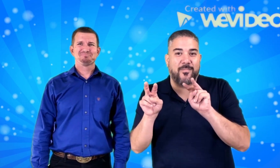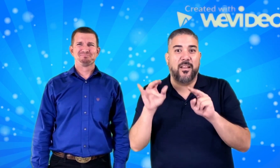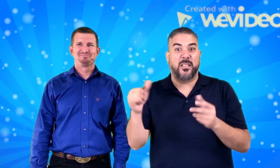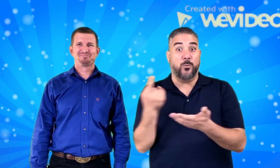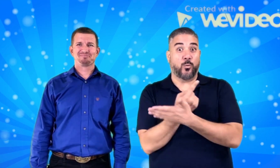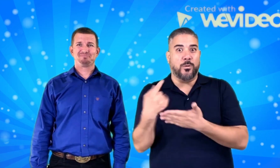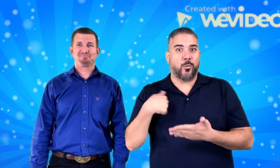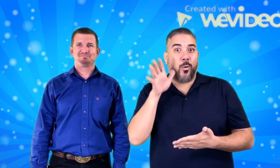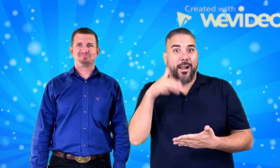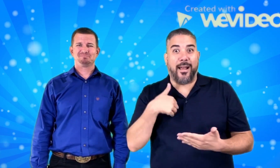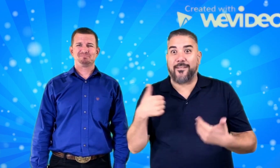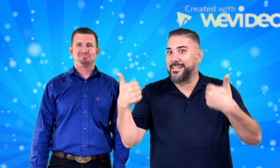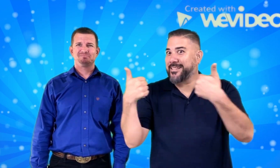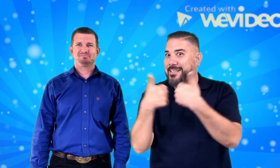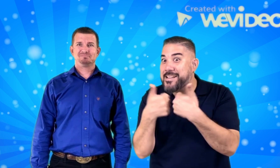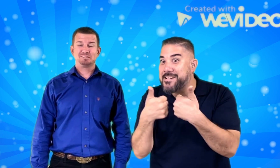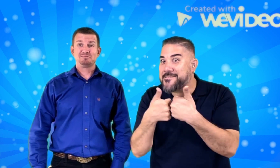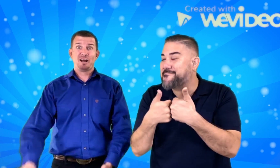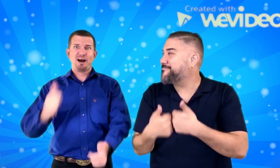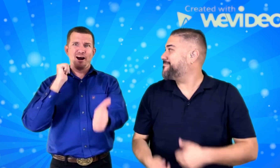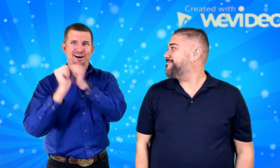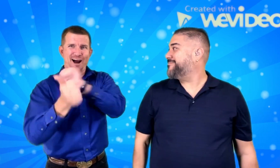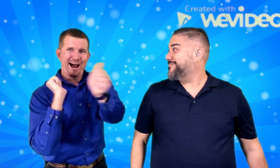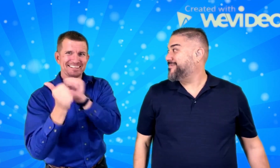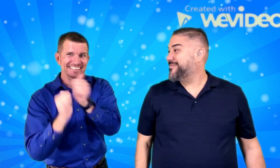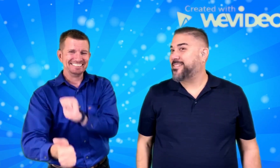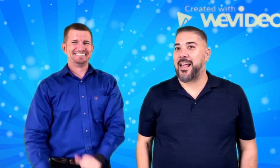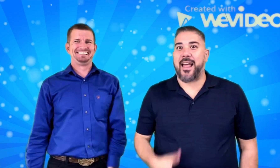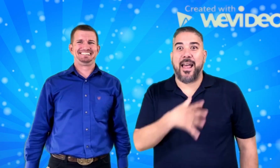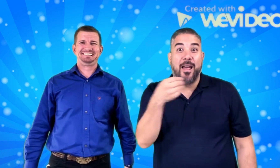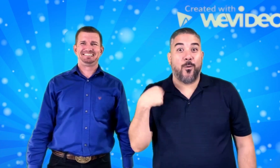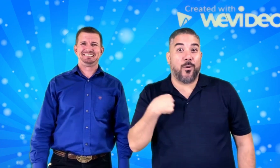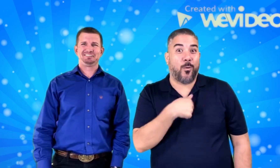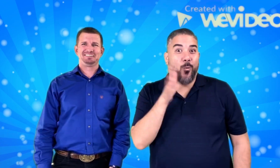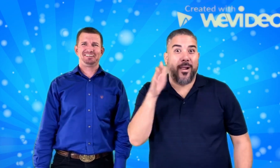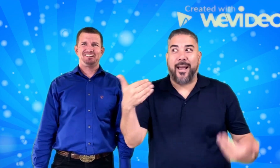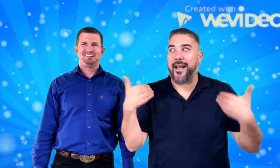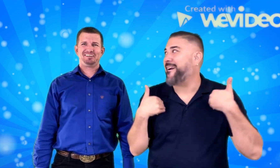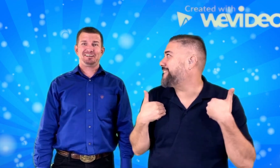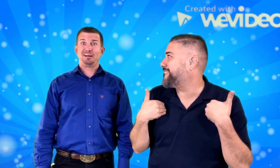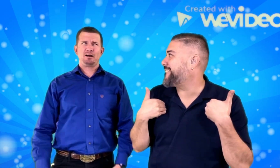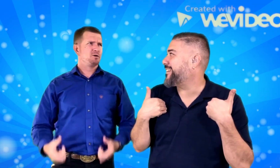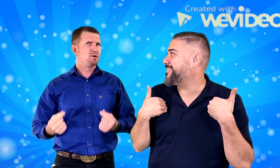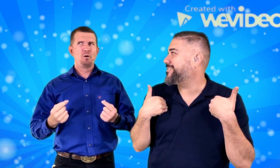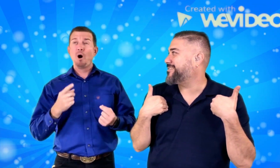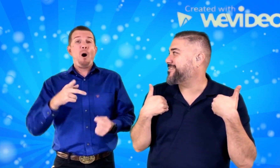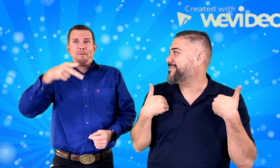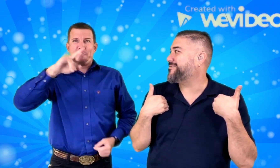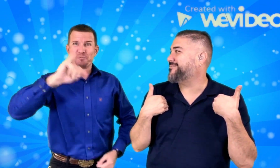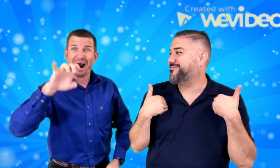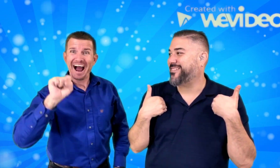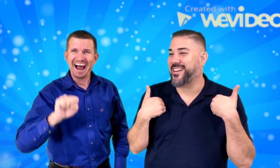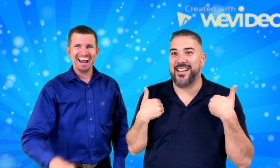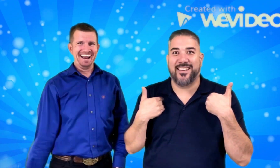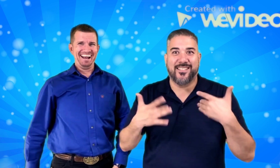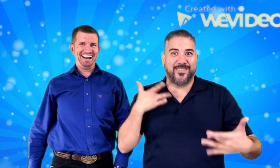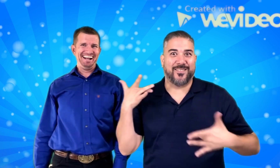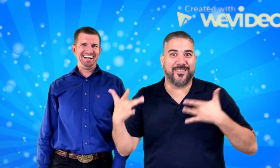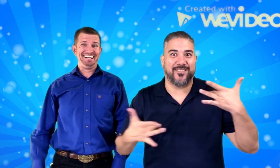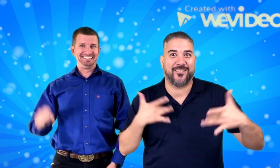games, competitions, and we will have prizes. We are so excited and we need